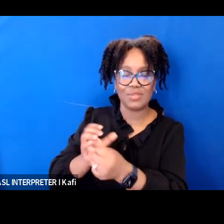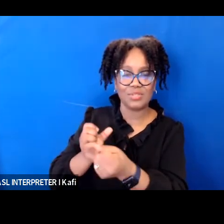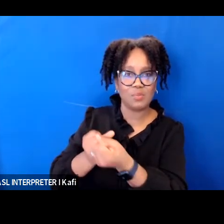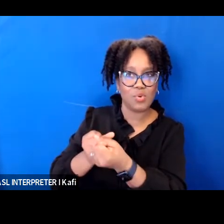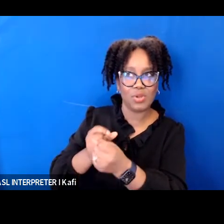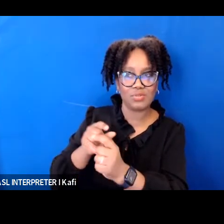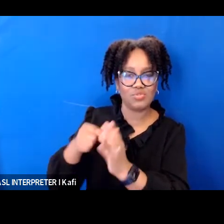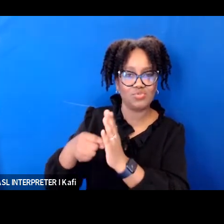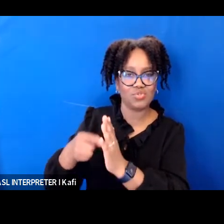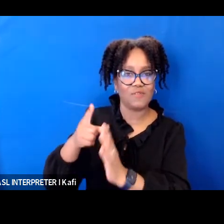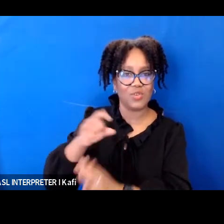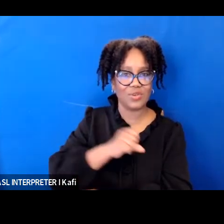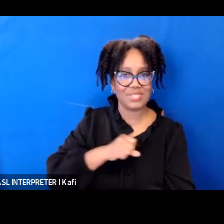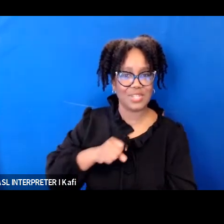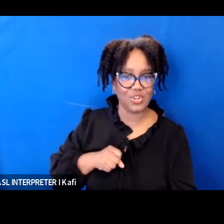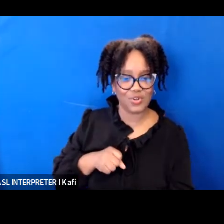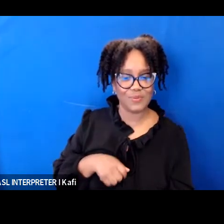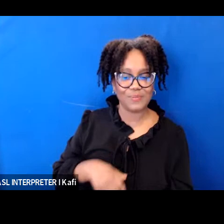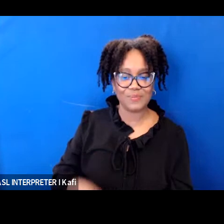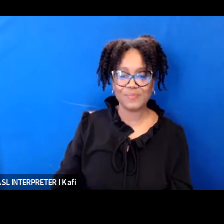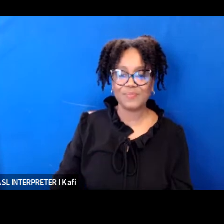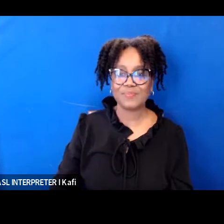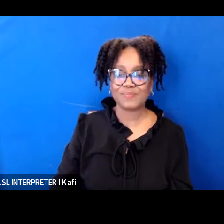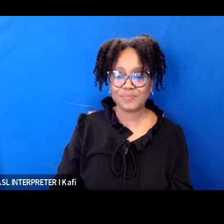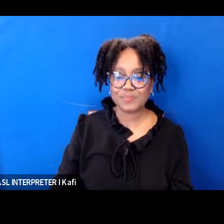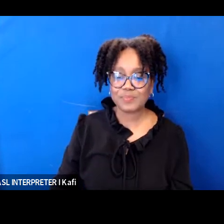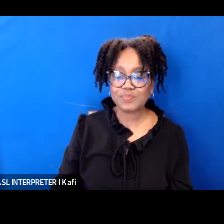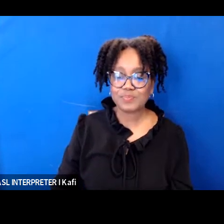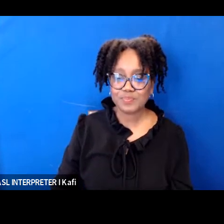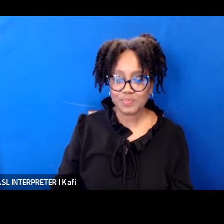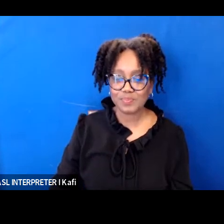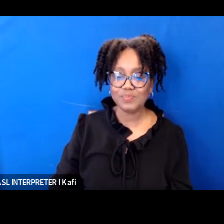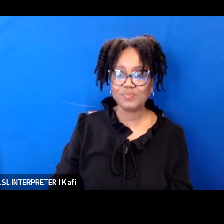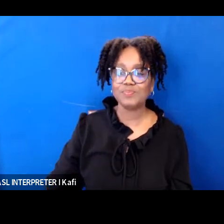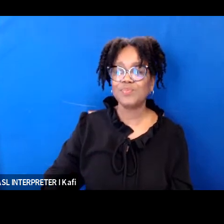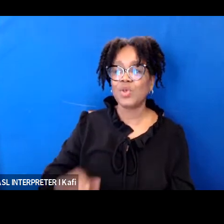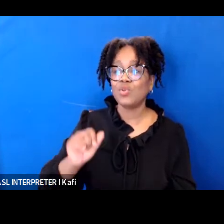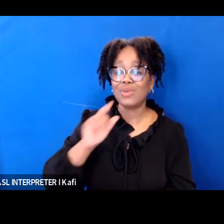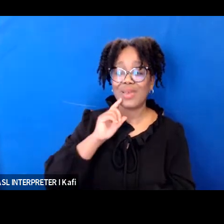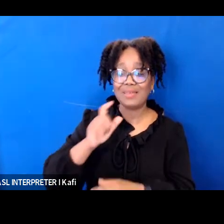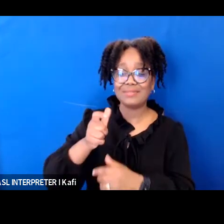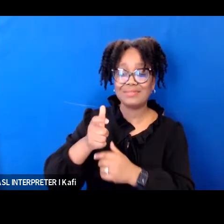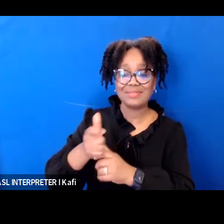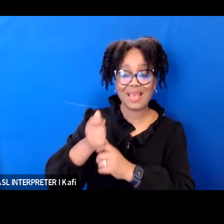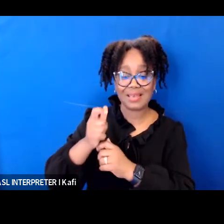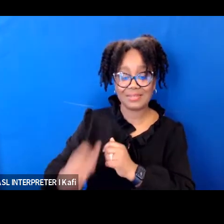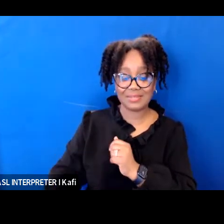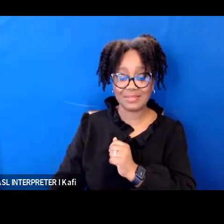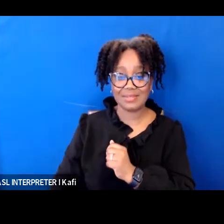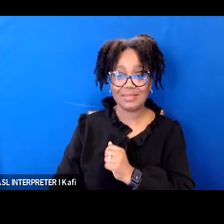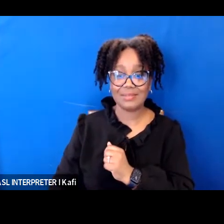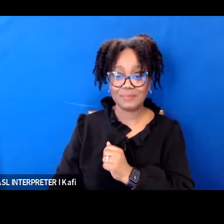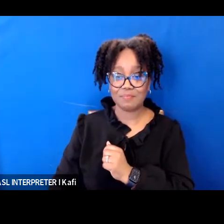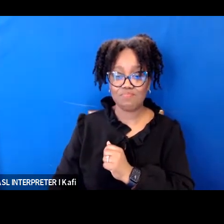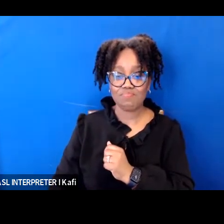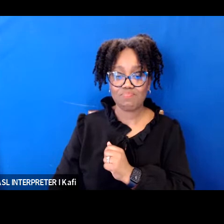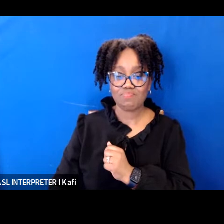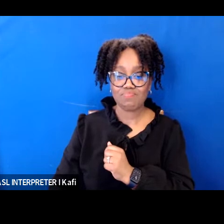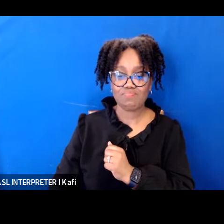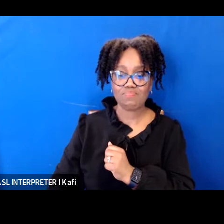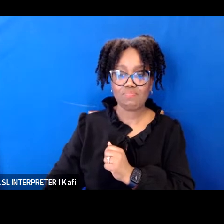-m-k-b-j with no spaces to the cell phone number two zero two